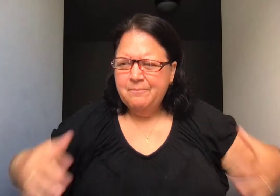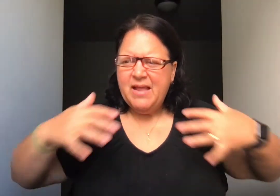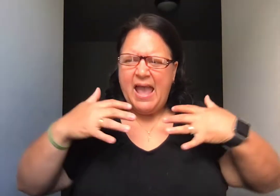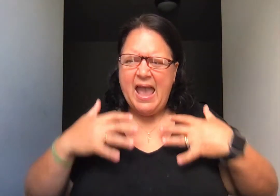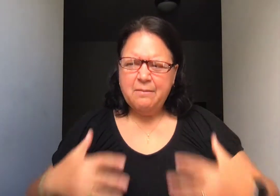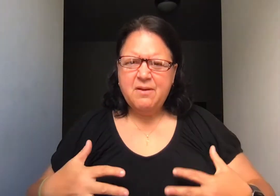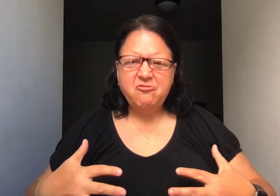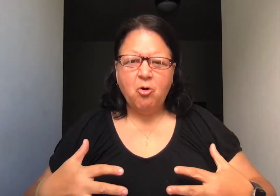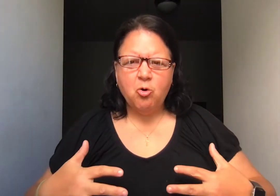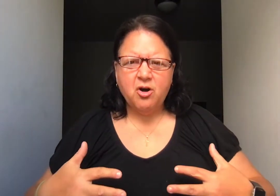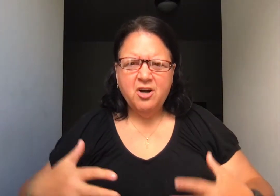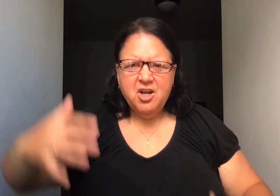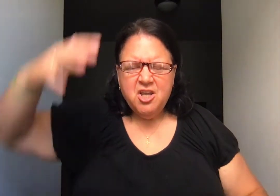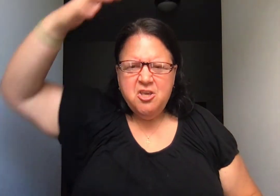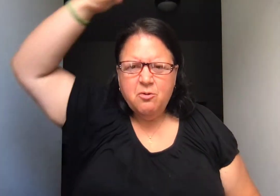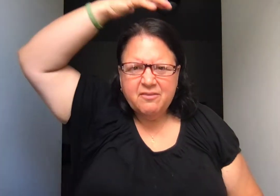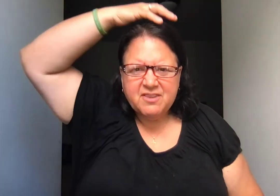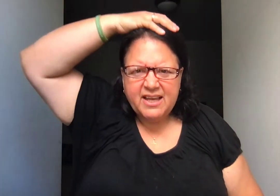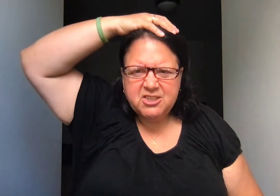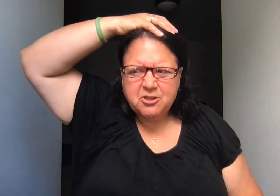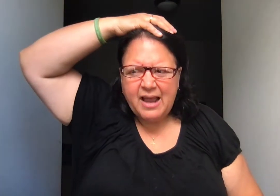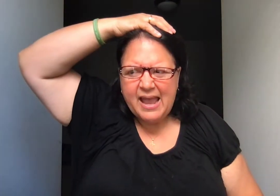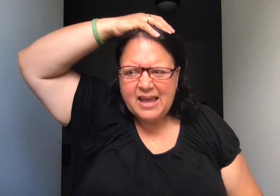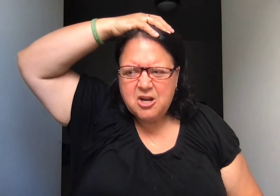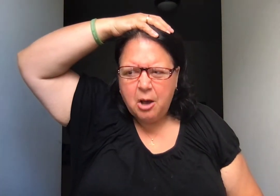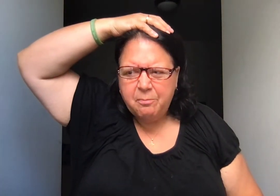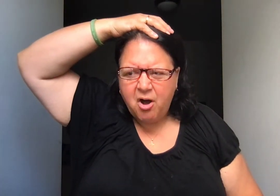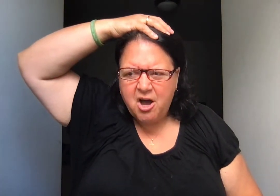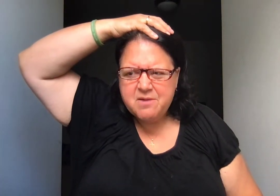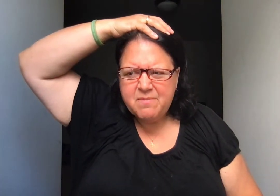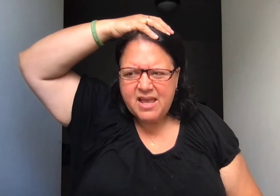and before you have laid your hand upon me.